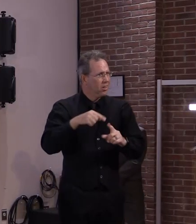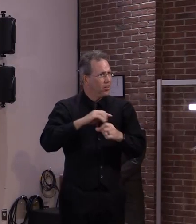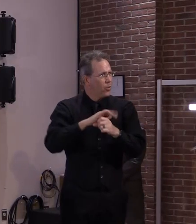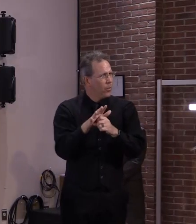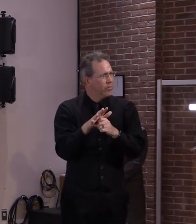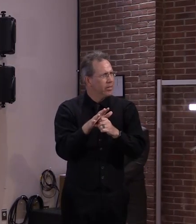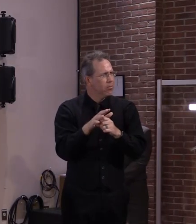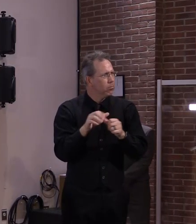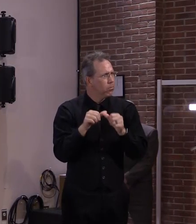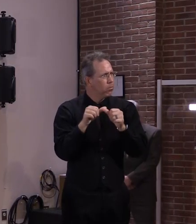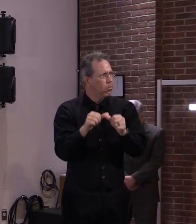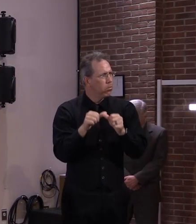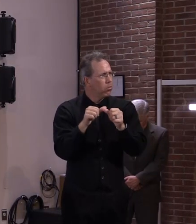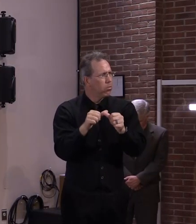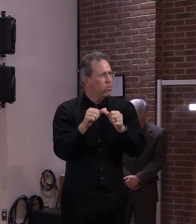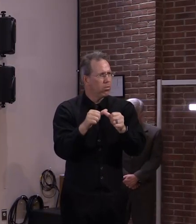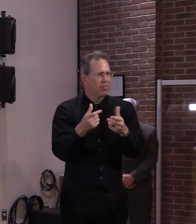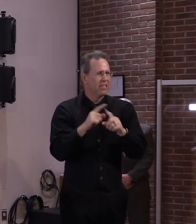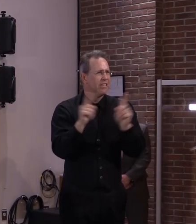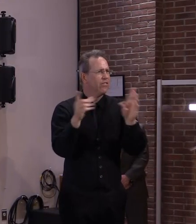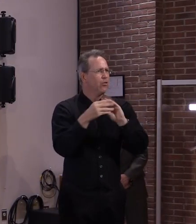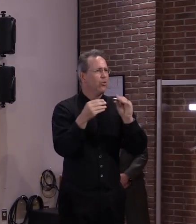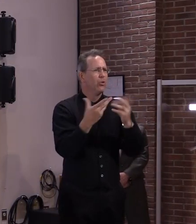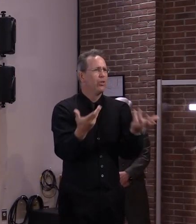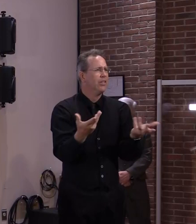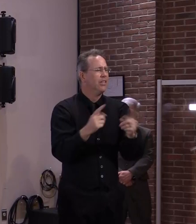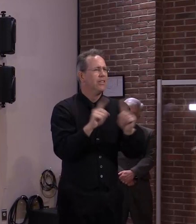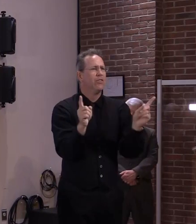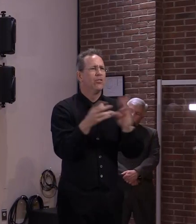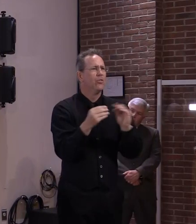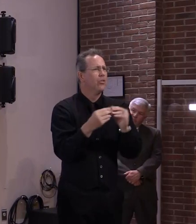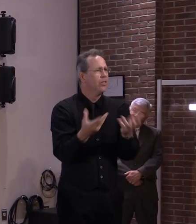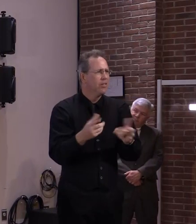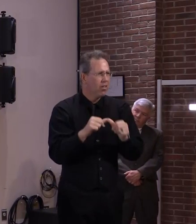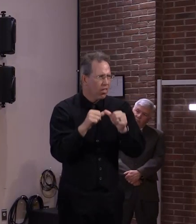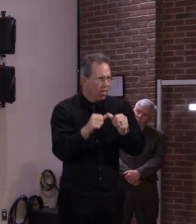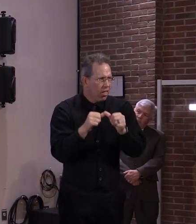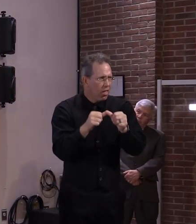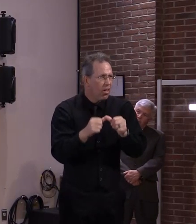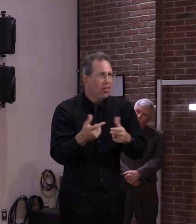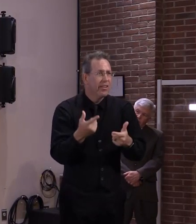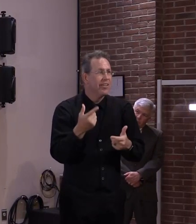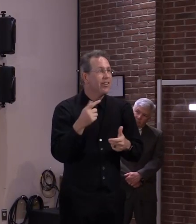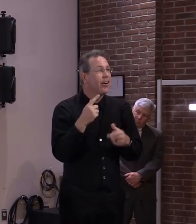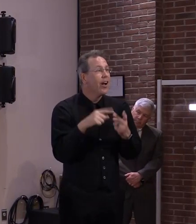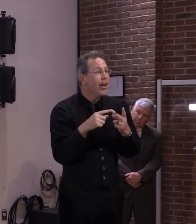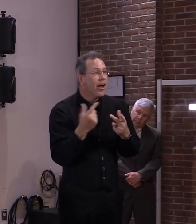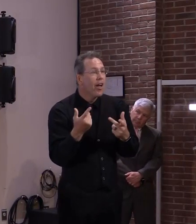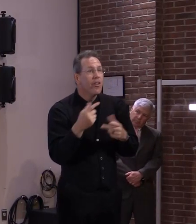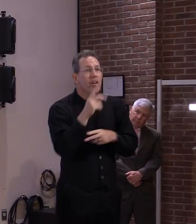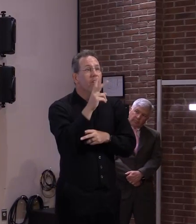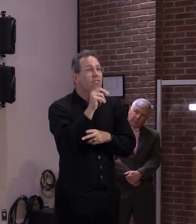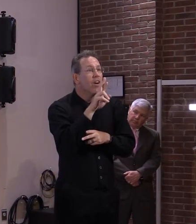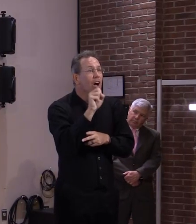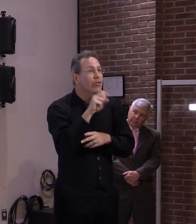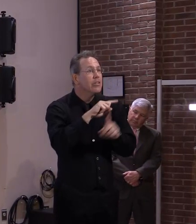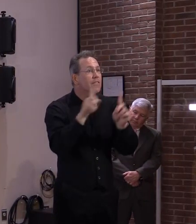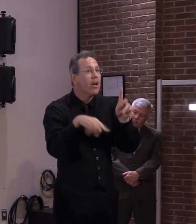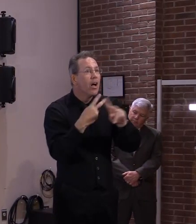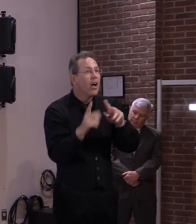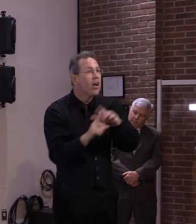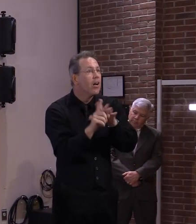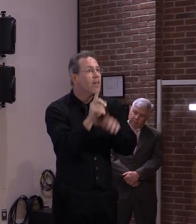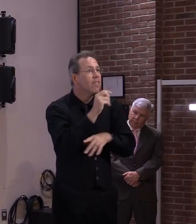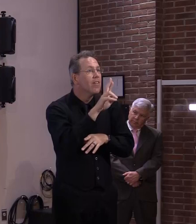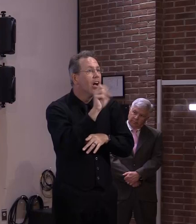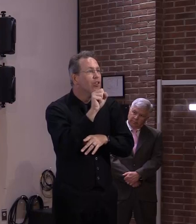are probably in our future and probably less than once in a century so i think we need to always be